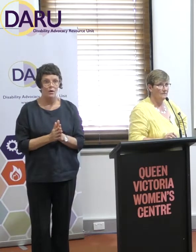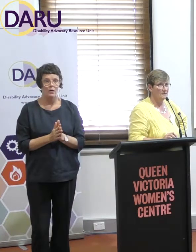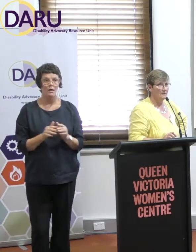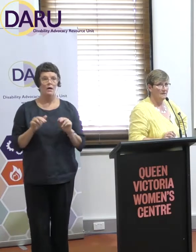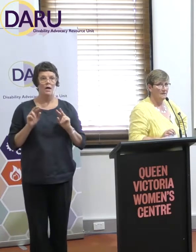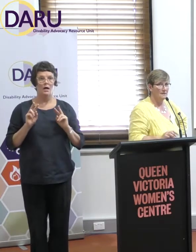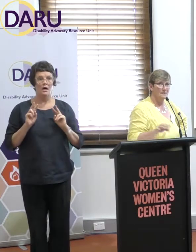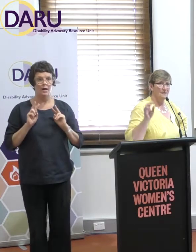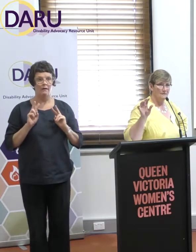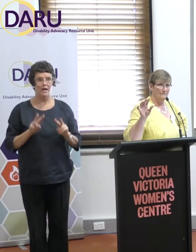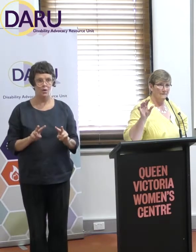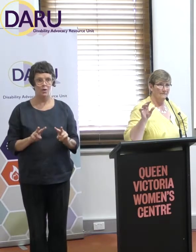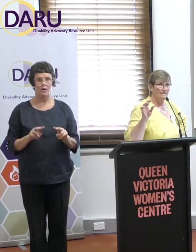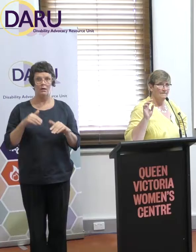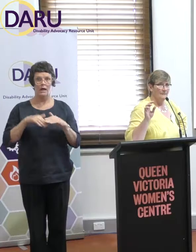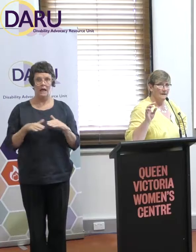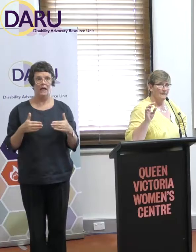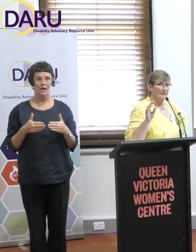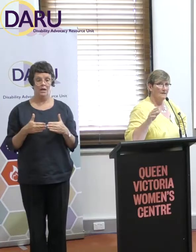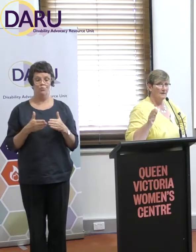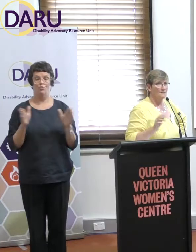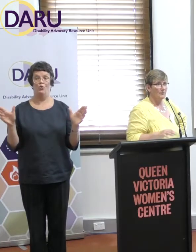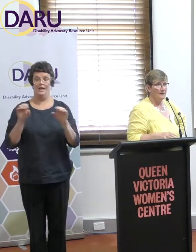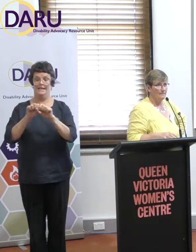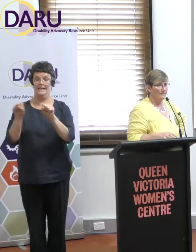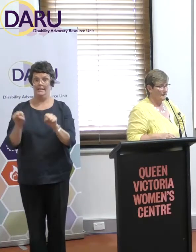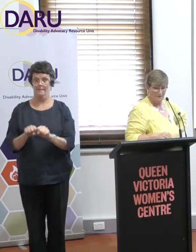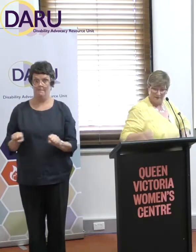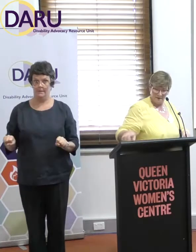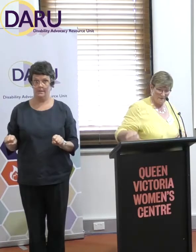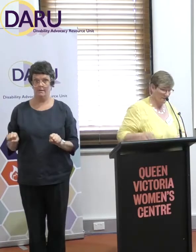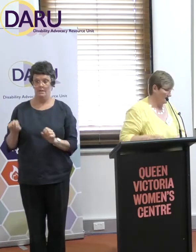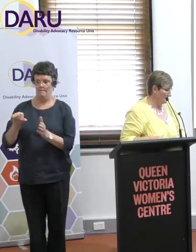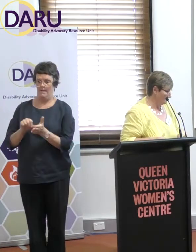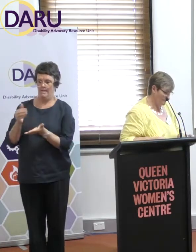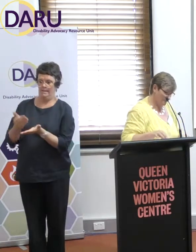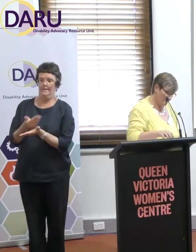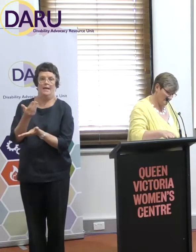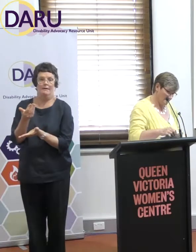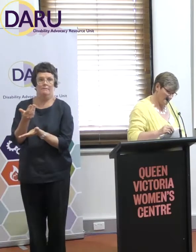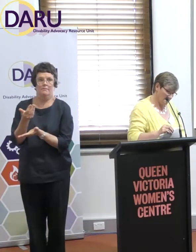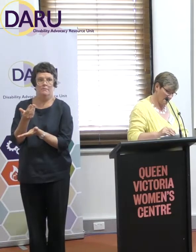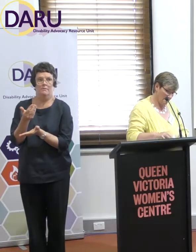saves in the systems that advocates work in. So in the